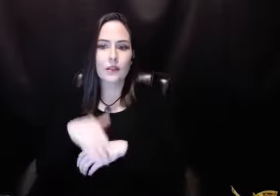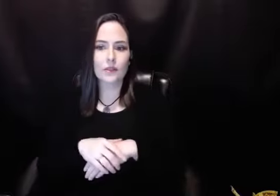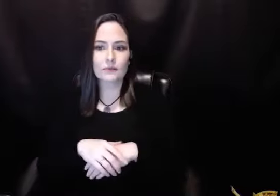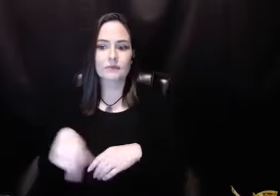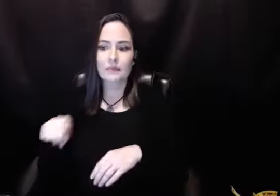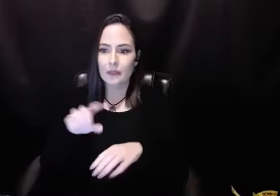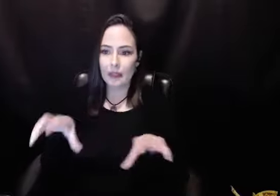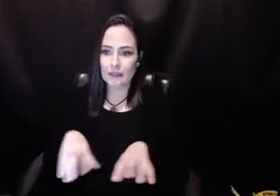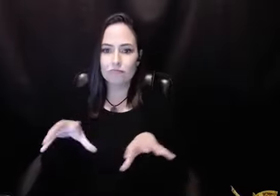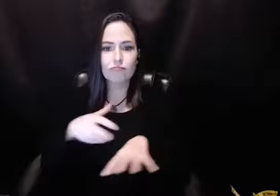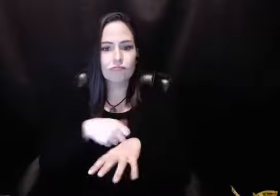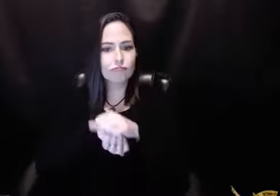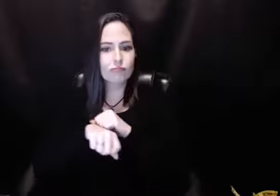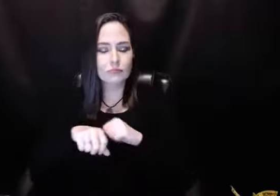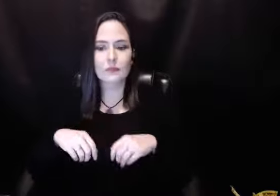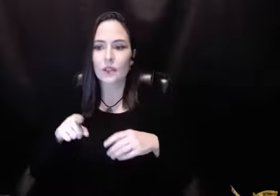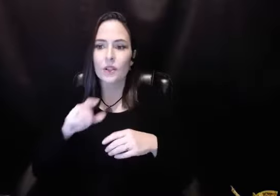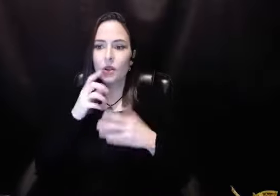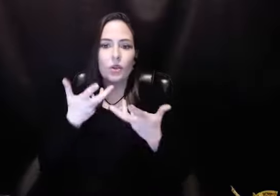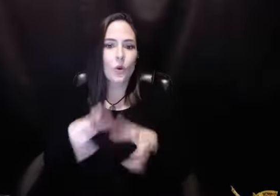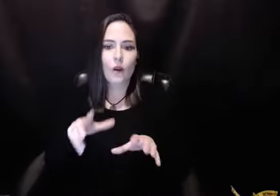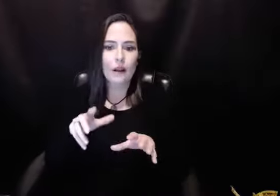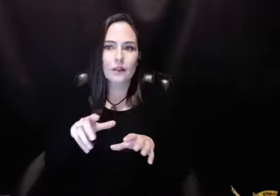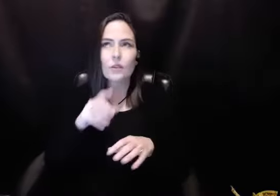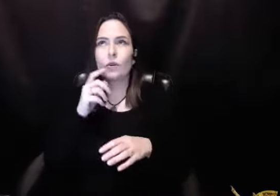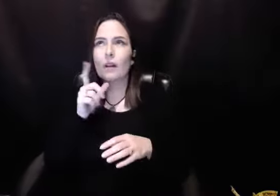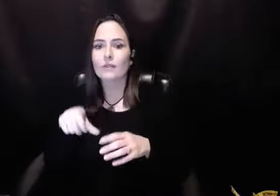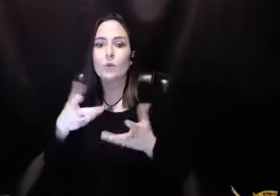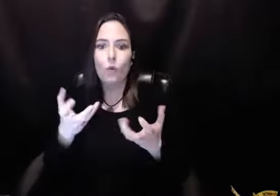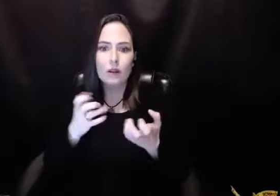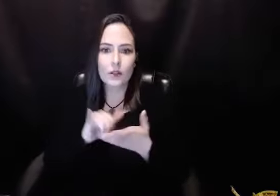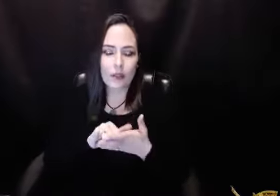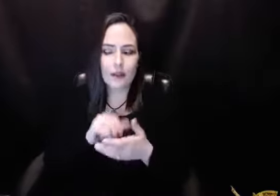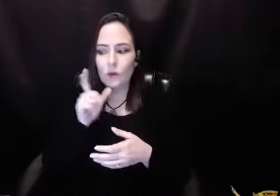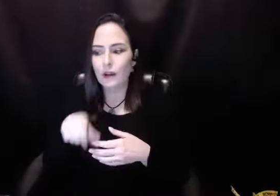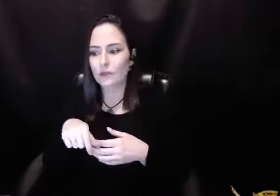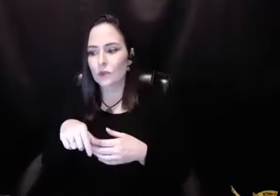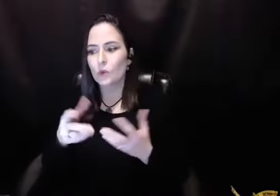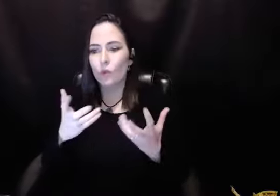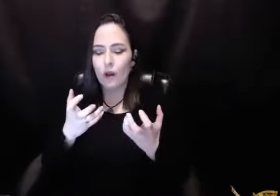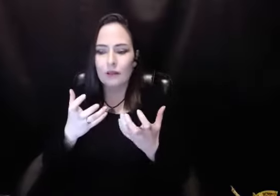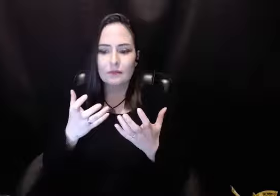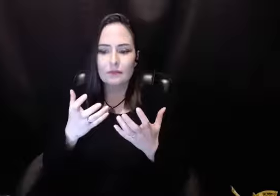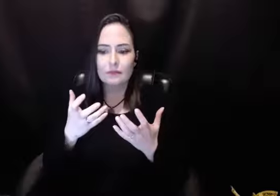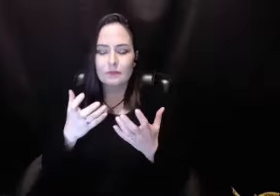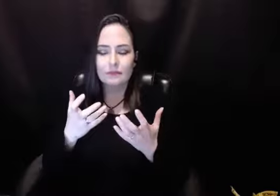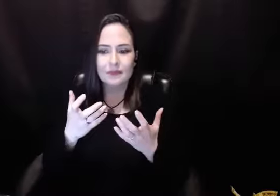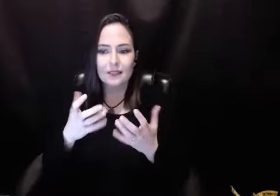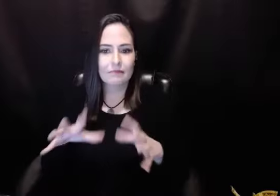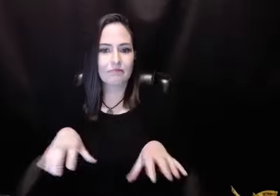see them change before they realize and they're changing. They take the action. You don't have to want to take it. You don't have to like it. You don't have to